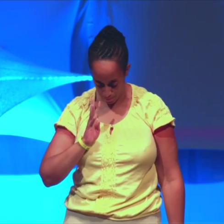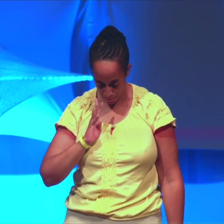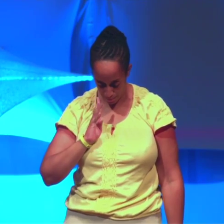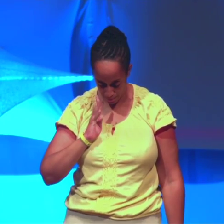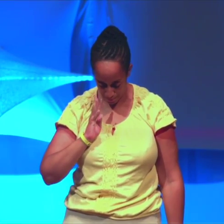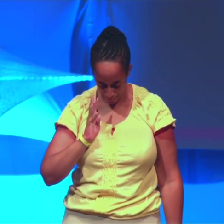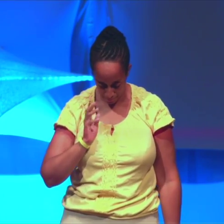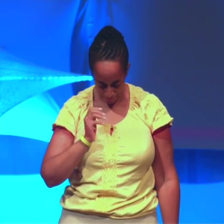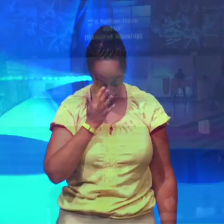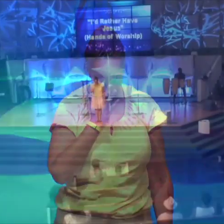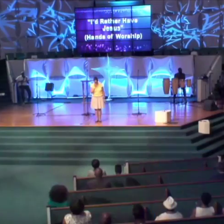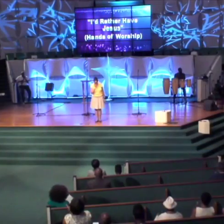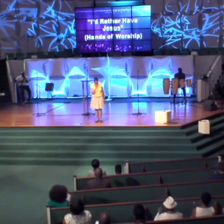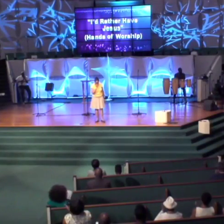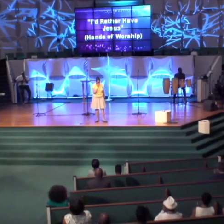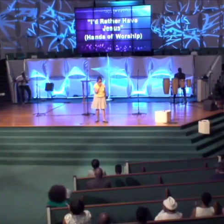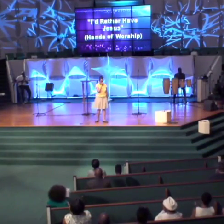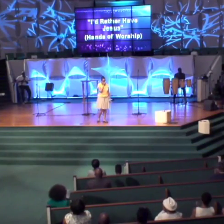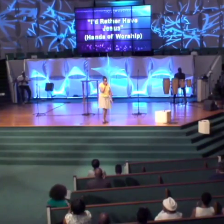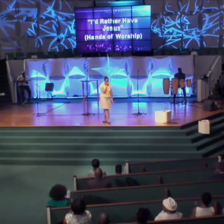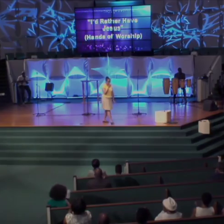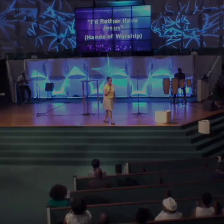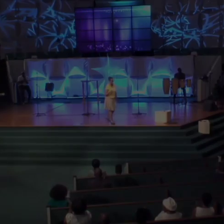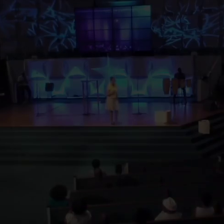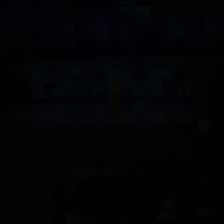affords to gain.